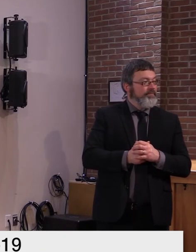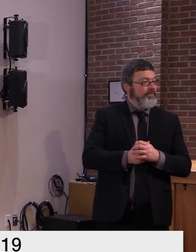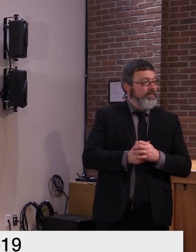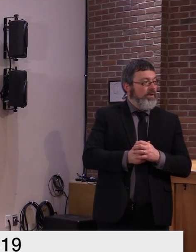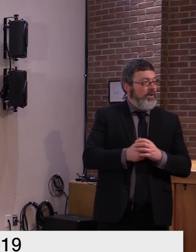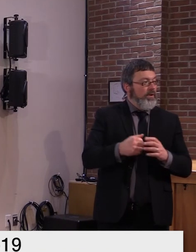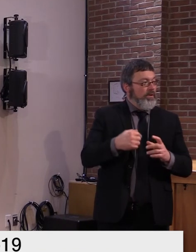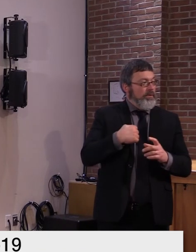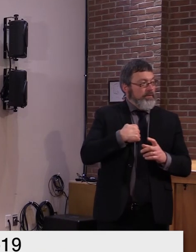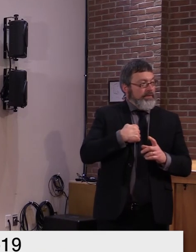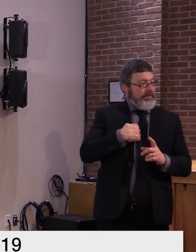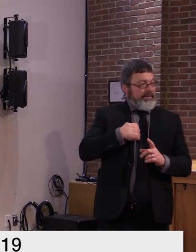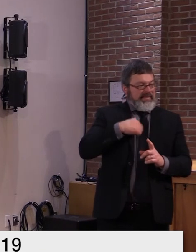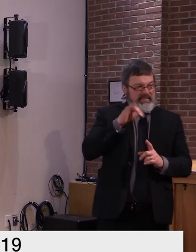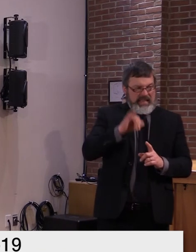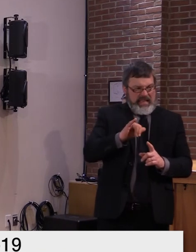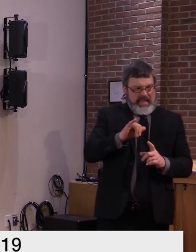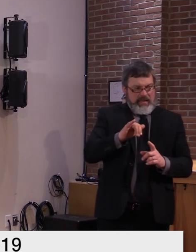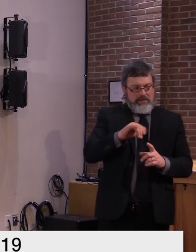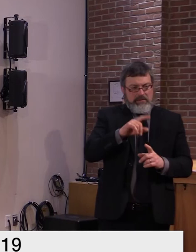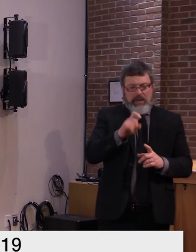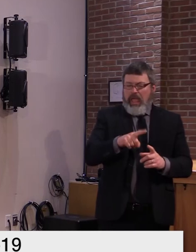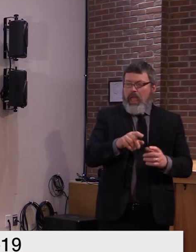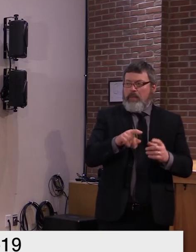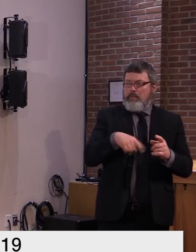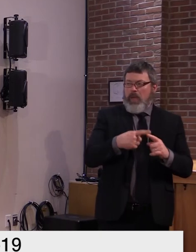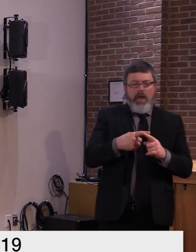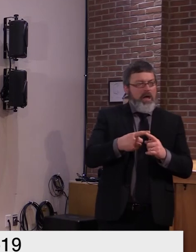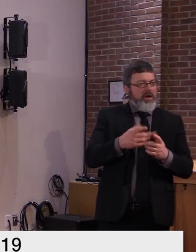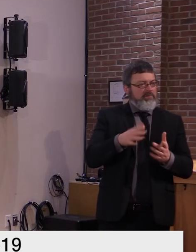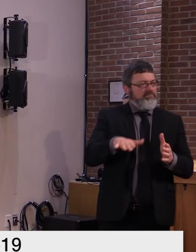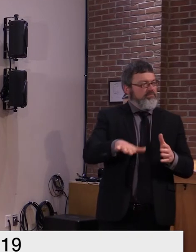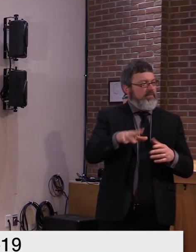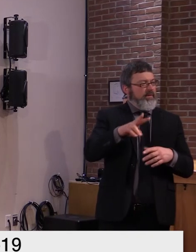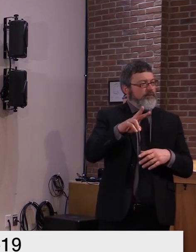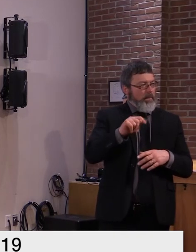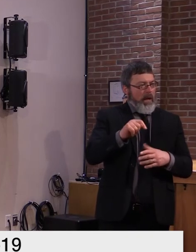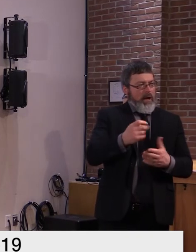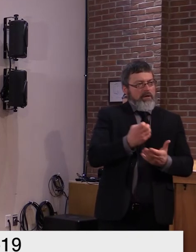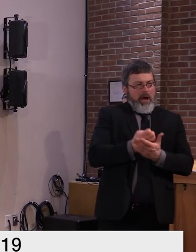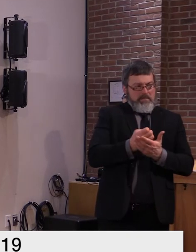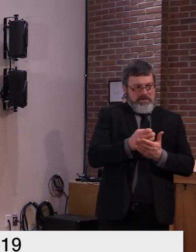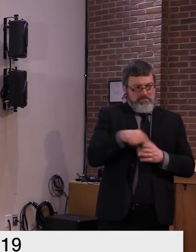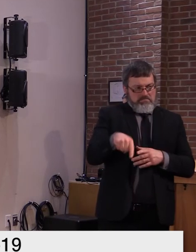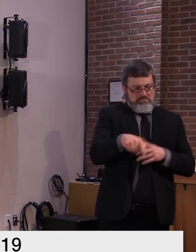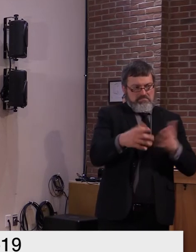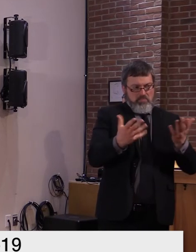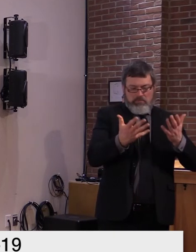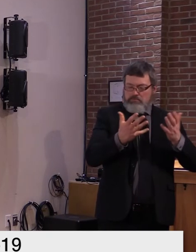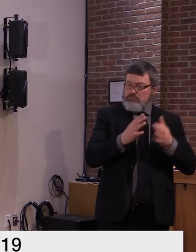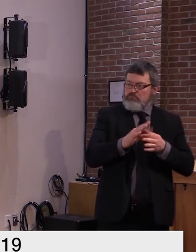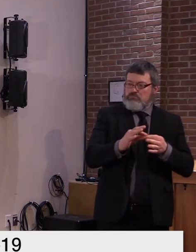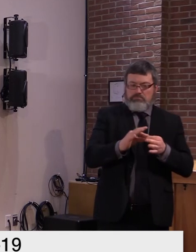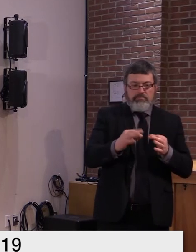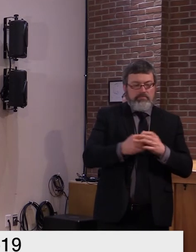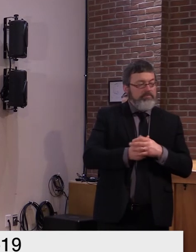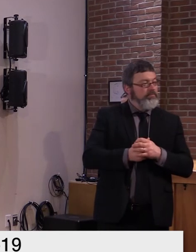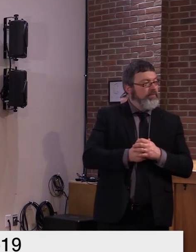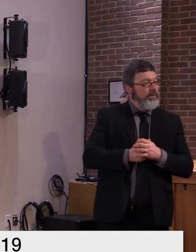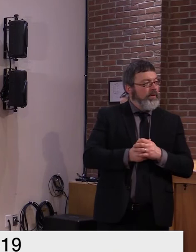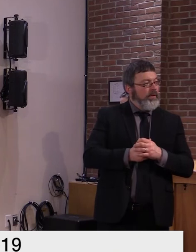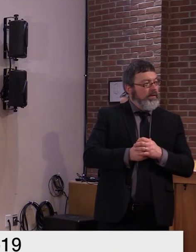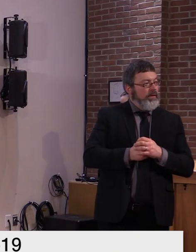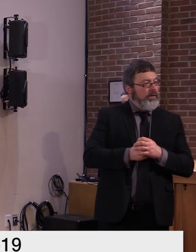okay? Sure. Go ahead. Okay. Great. Yep. Over in New Hampshire, Governor Chris Tanunu is... I'm sorry, my son.